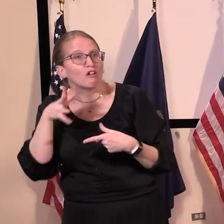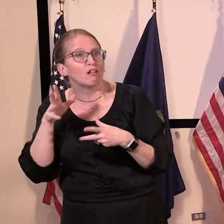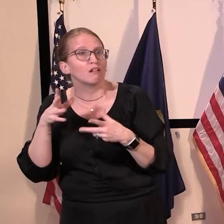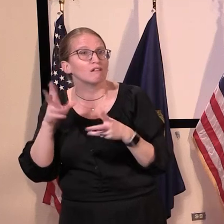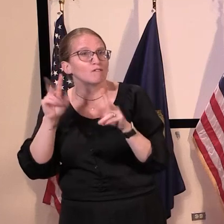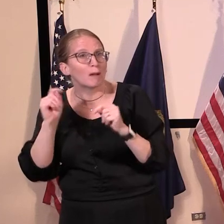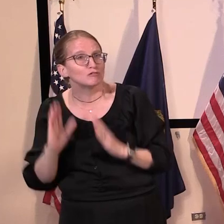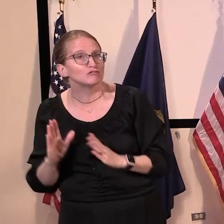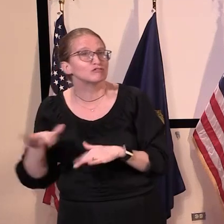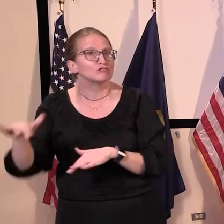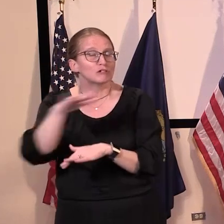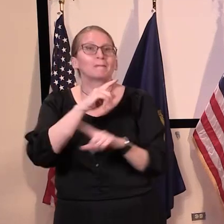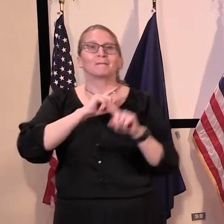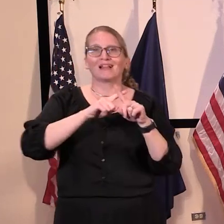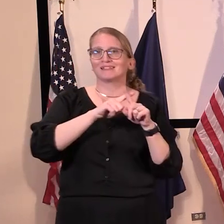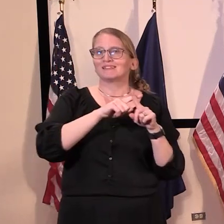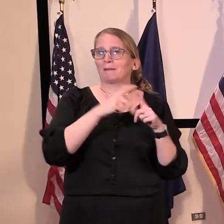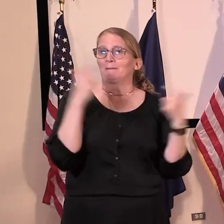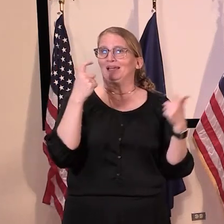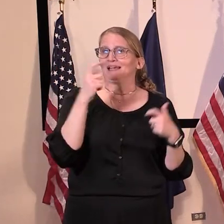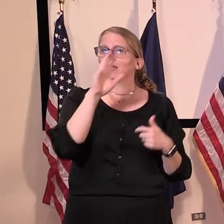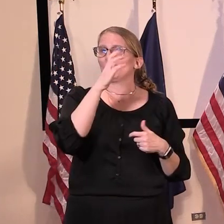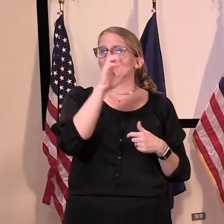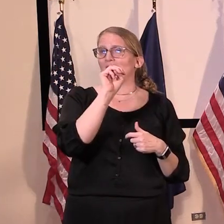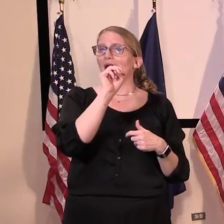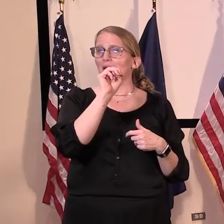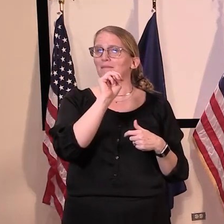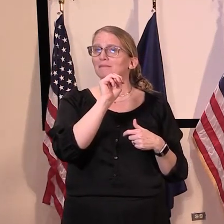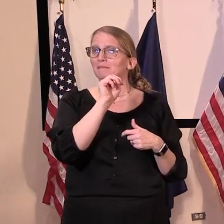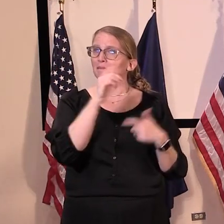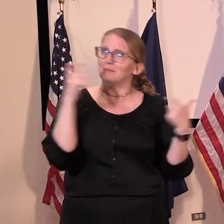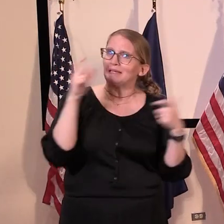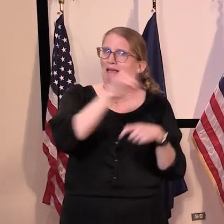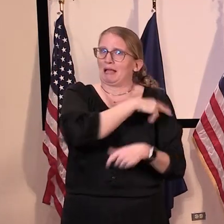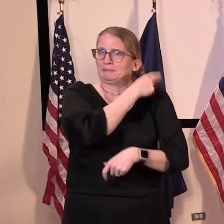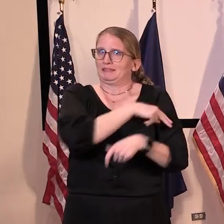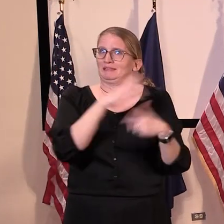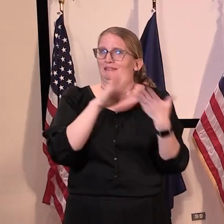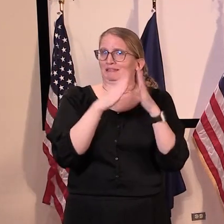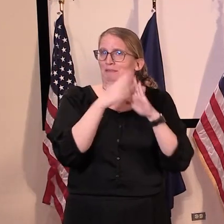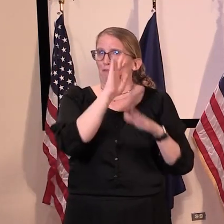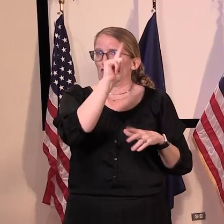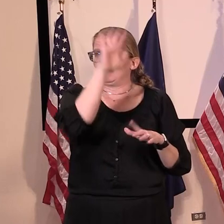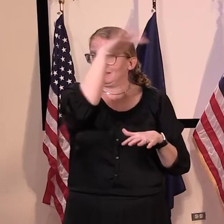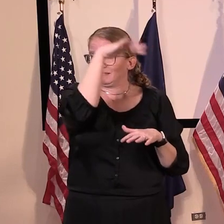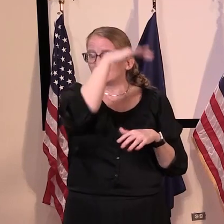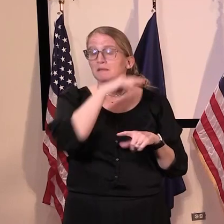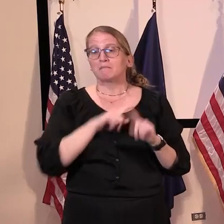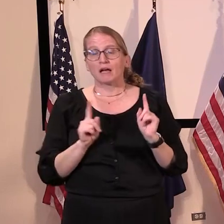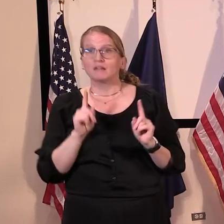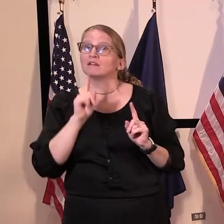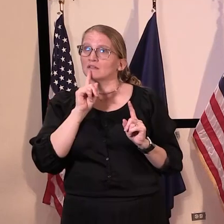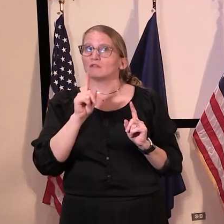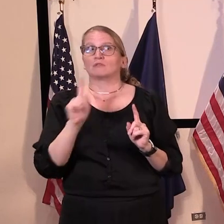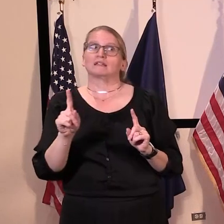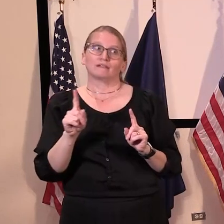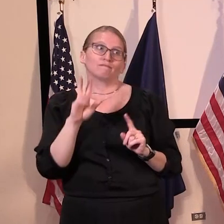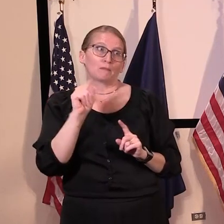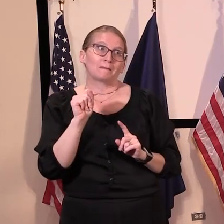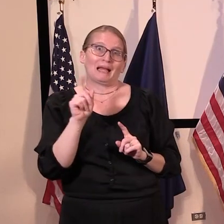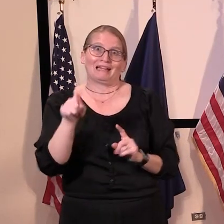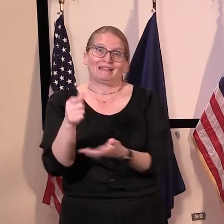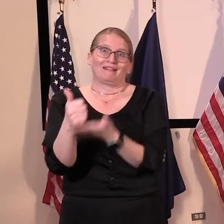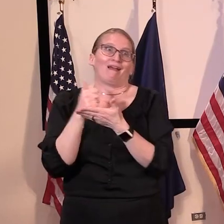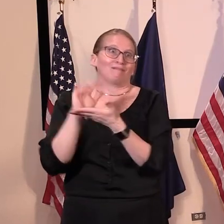UVM Medical Center. And this is going to be very important that Vermont get some help in order to maintain